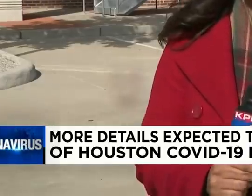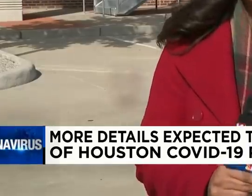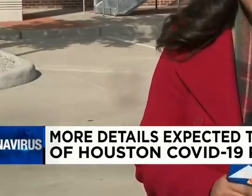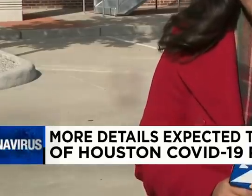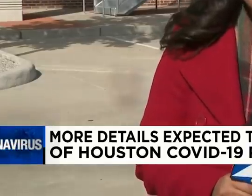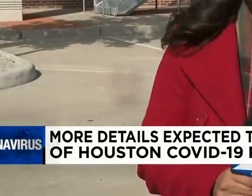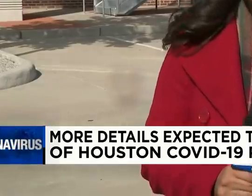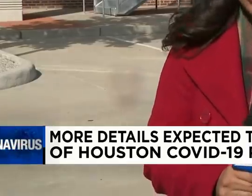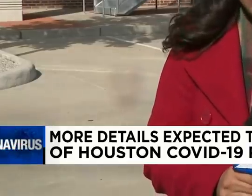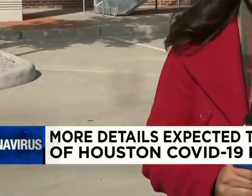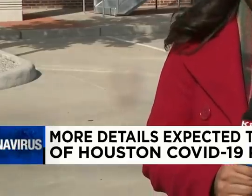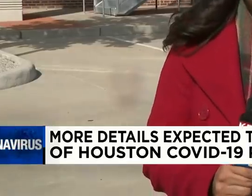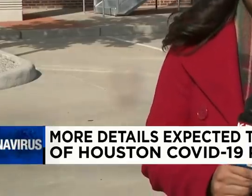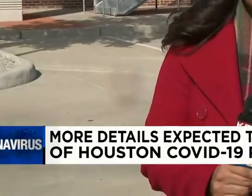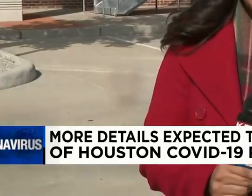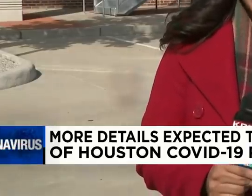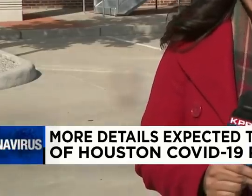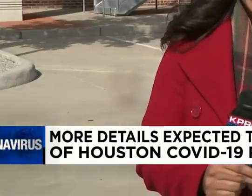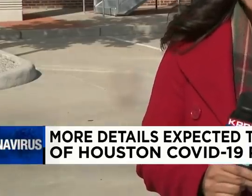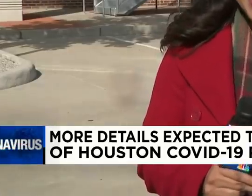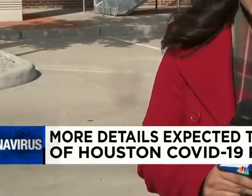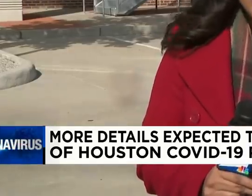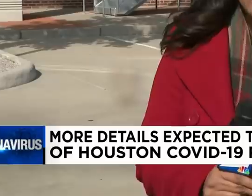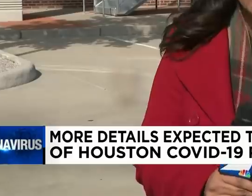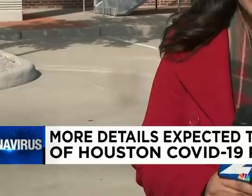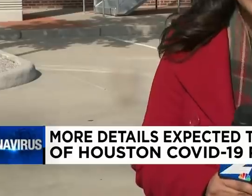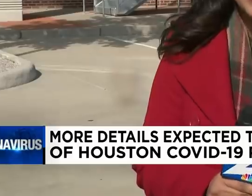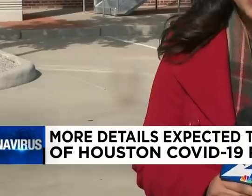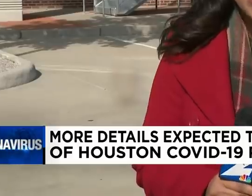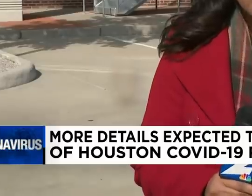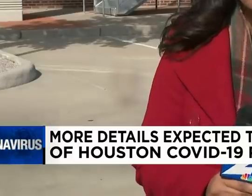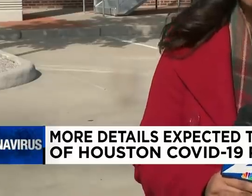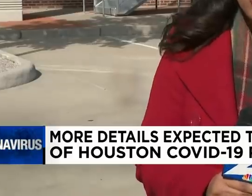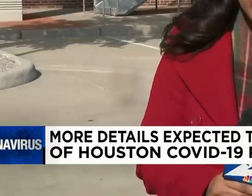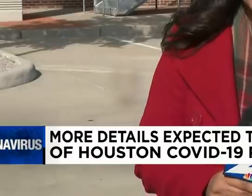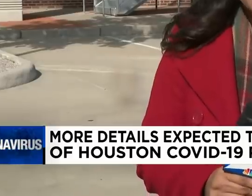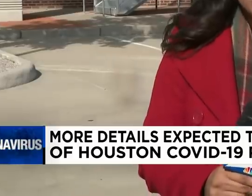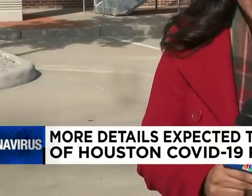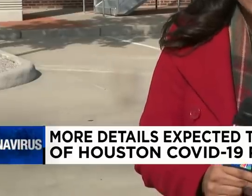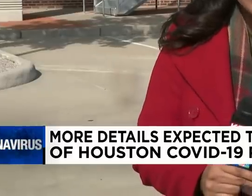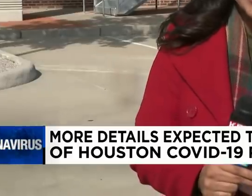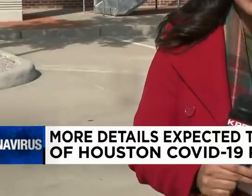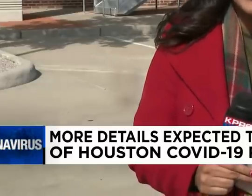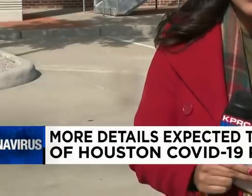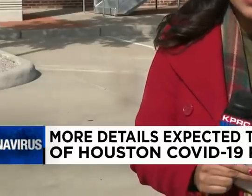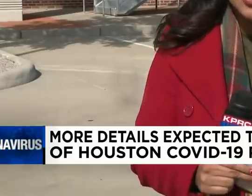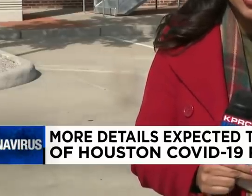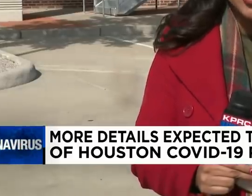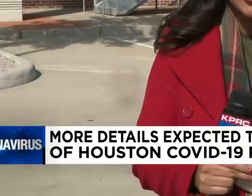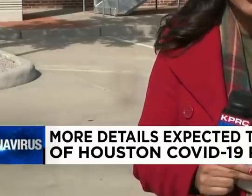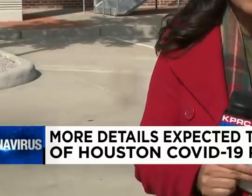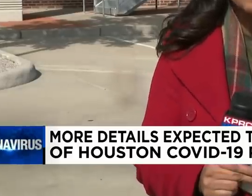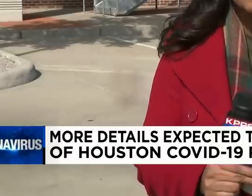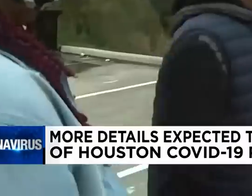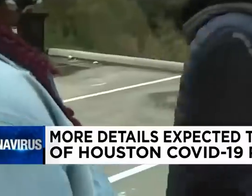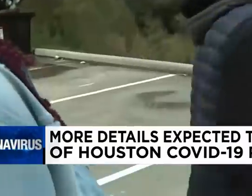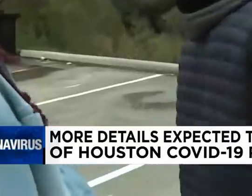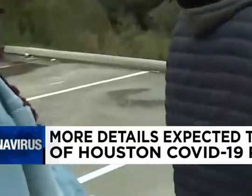have already applied to previous programs and get them the help they need before it expires at the end of the year.